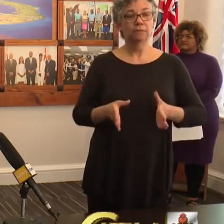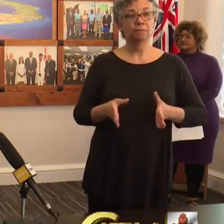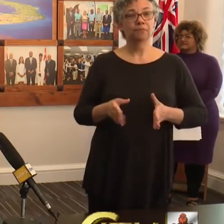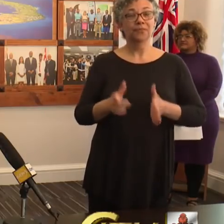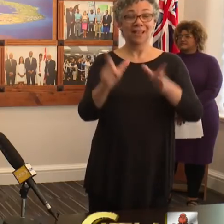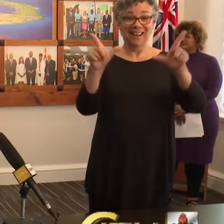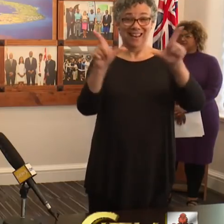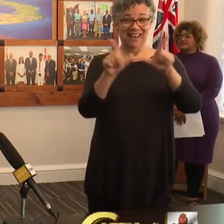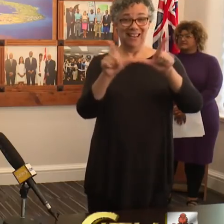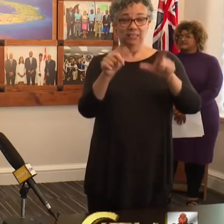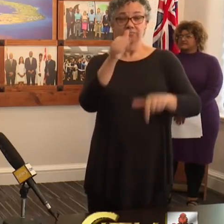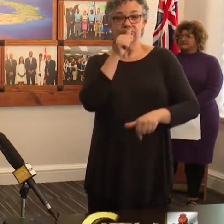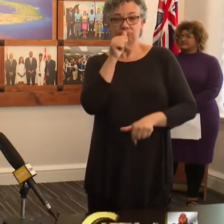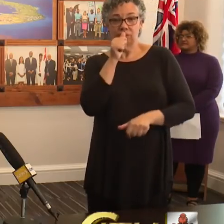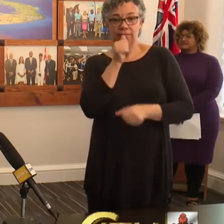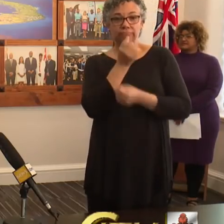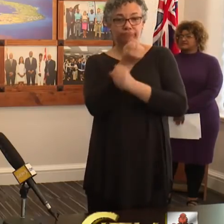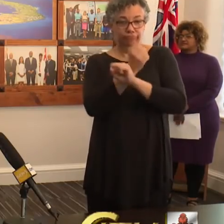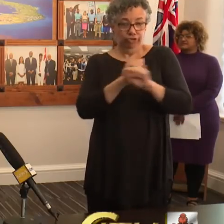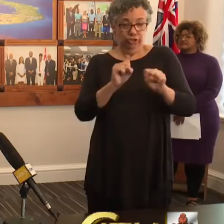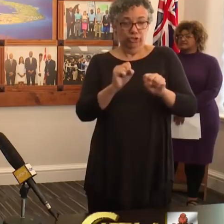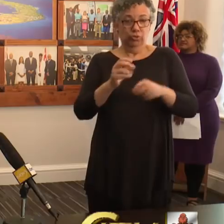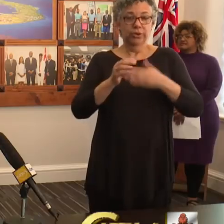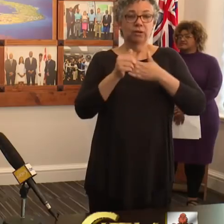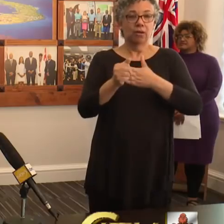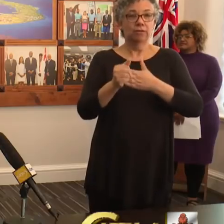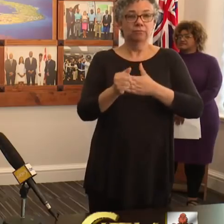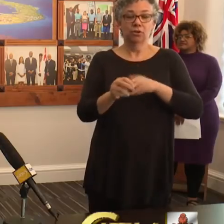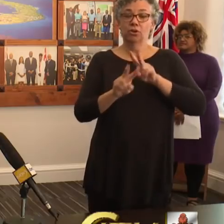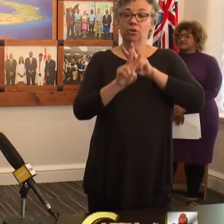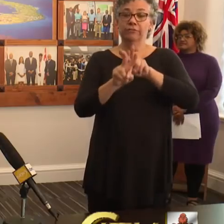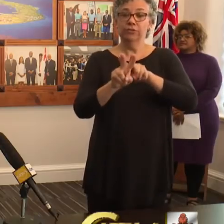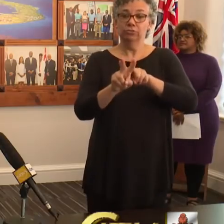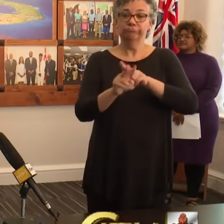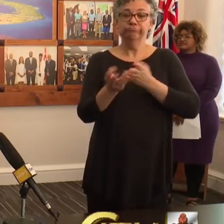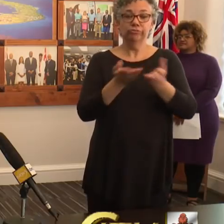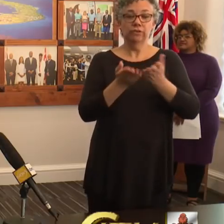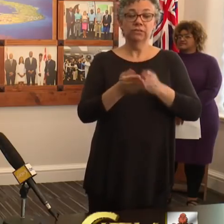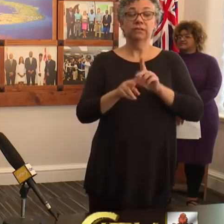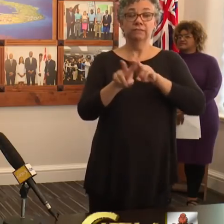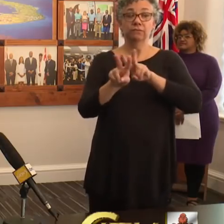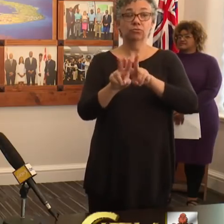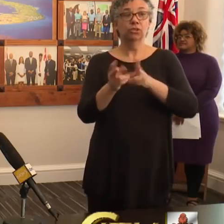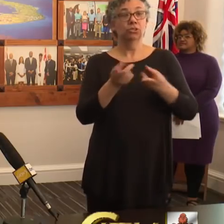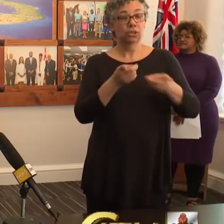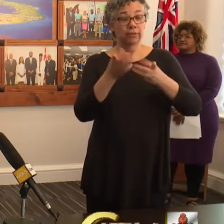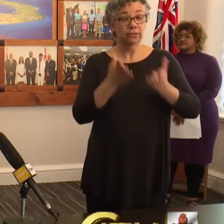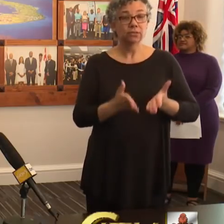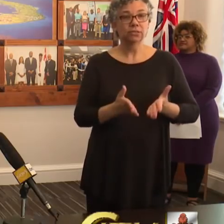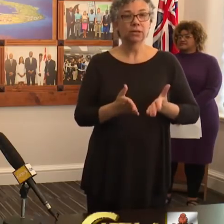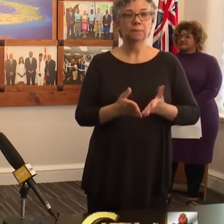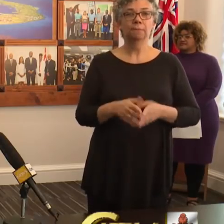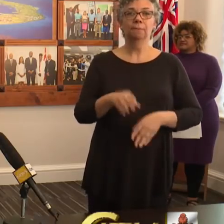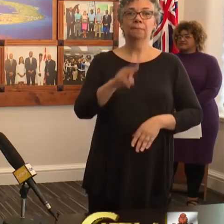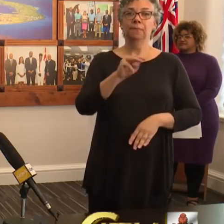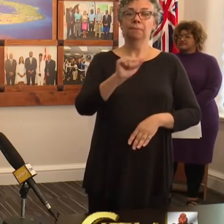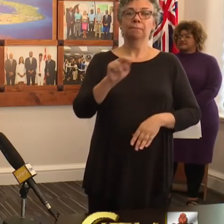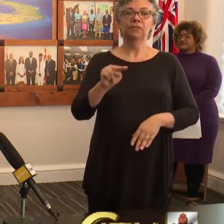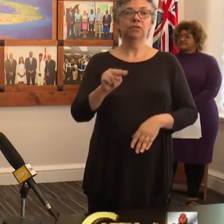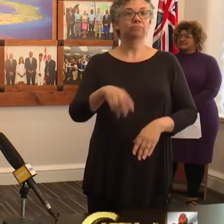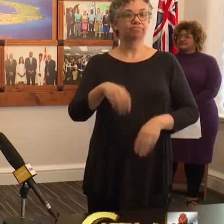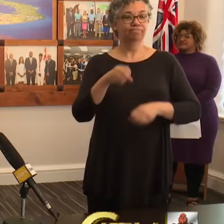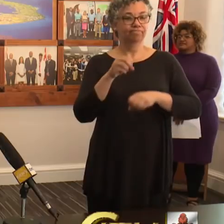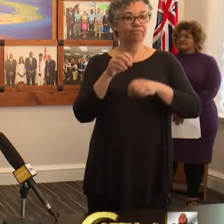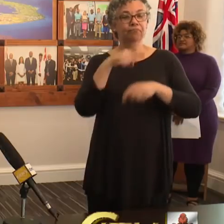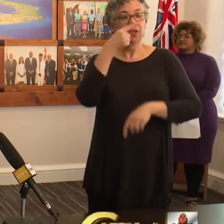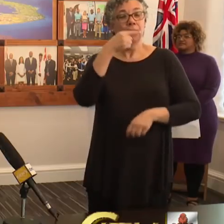Licensed private security guards, funeral services and funeral directors. Ministry of Public Works, waste management,